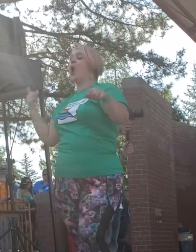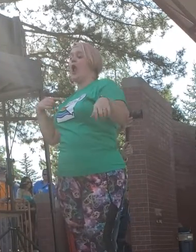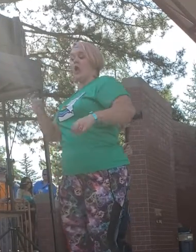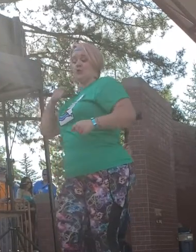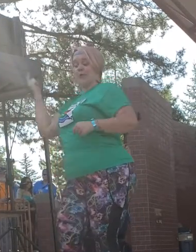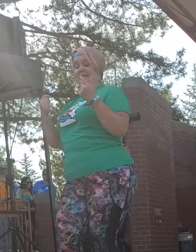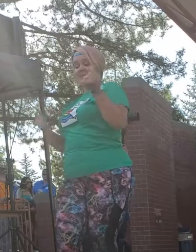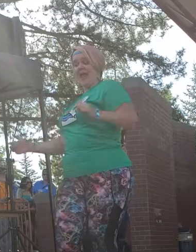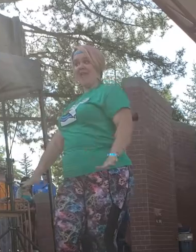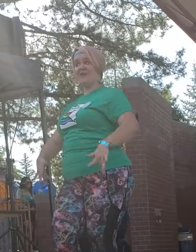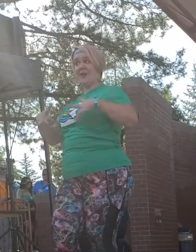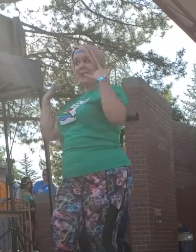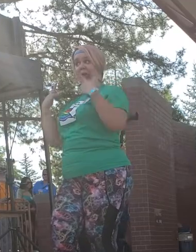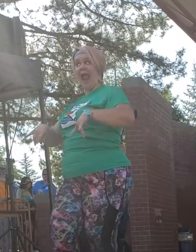I'm busy everywhere